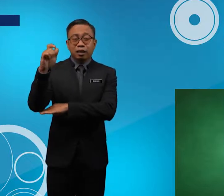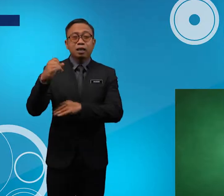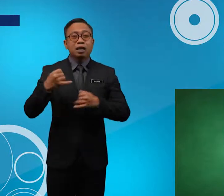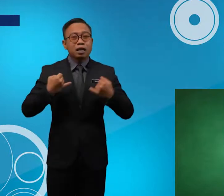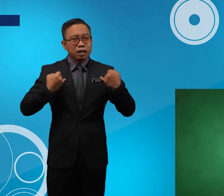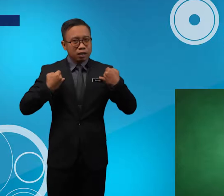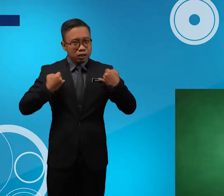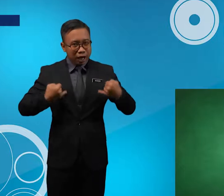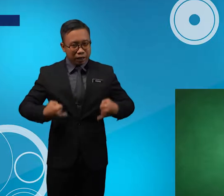Jacket